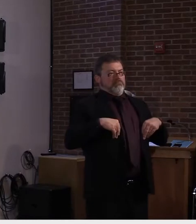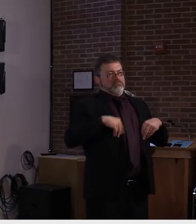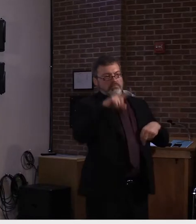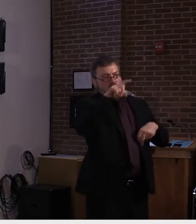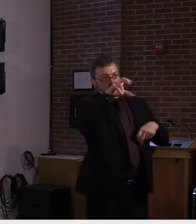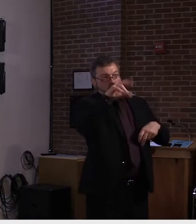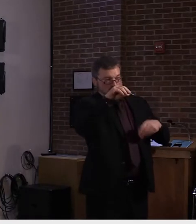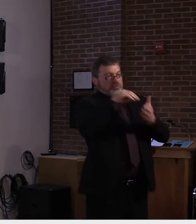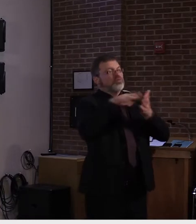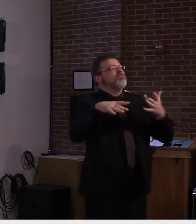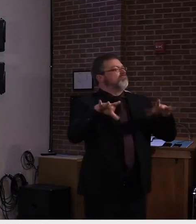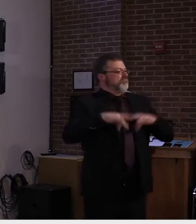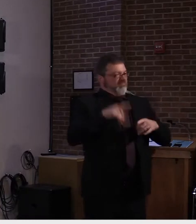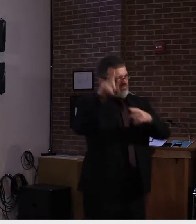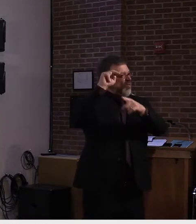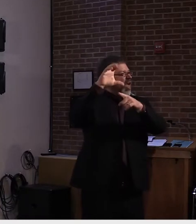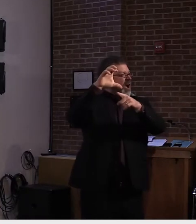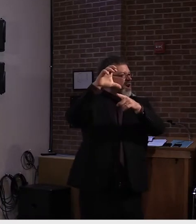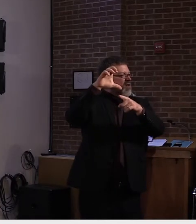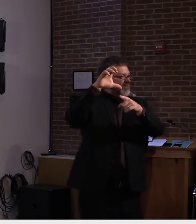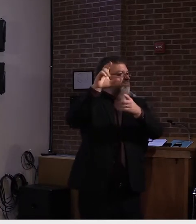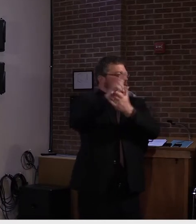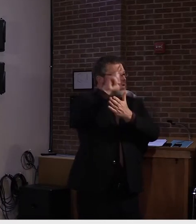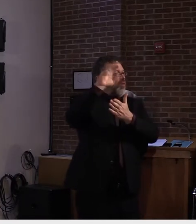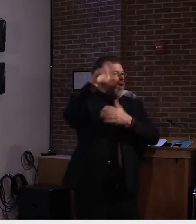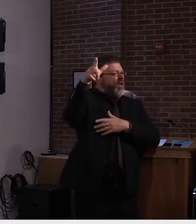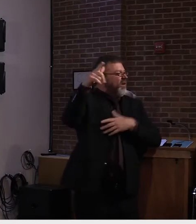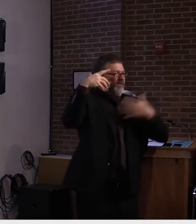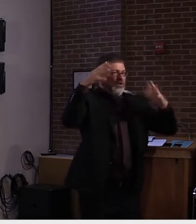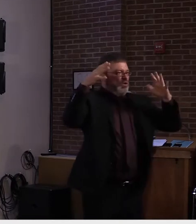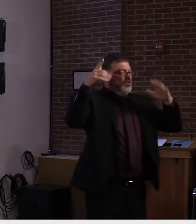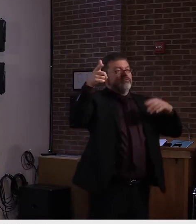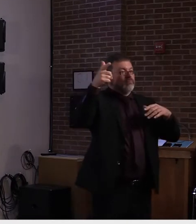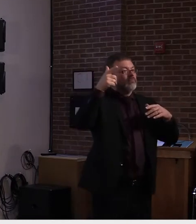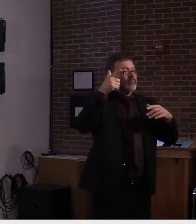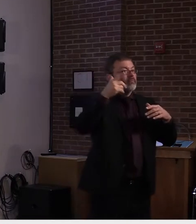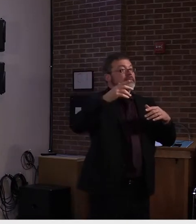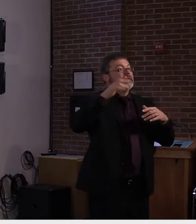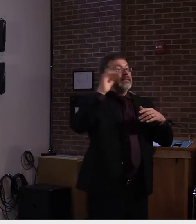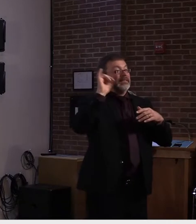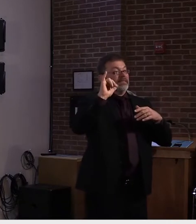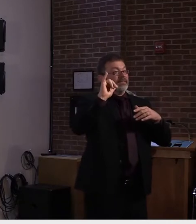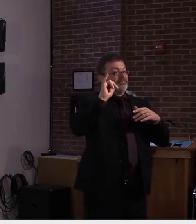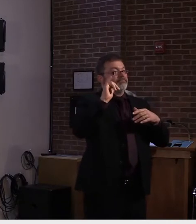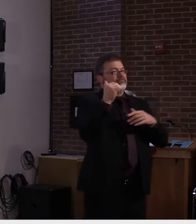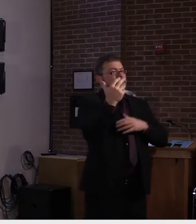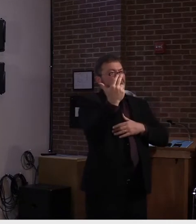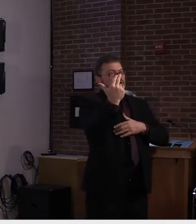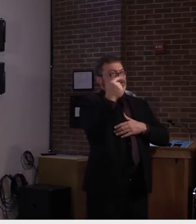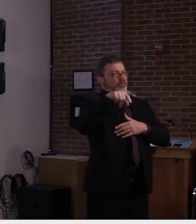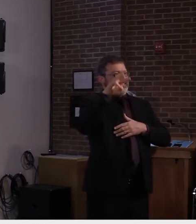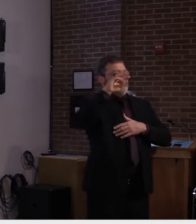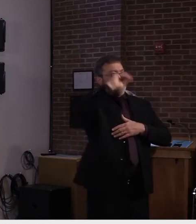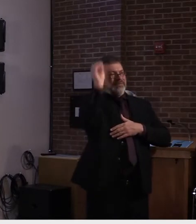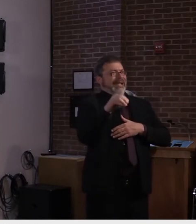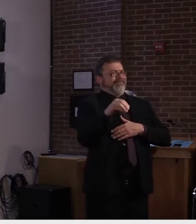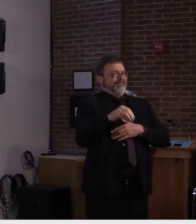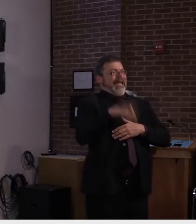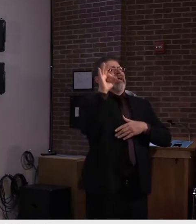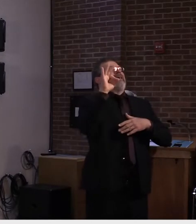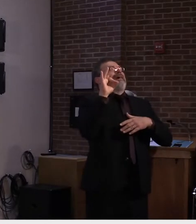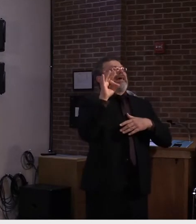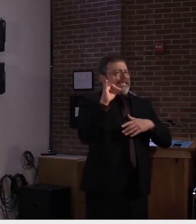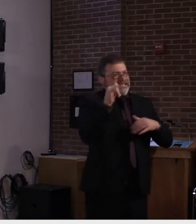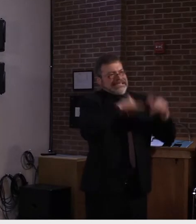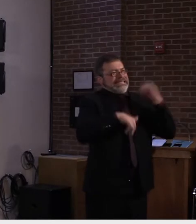The school recorded a positivity rate of 13.6 percent out of the almost 1,000 students